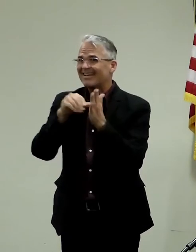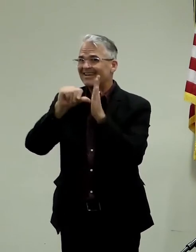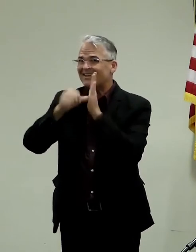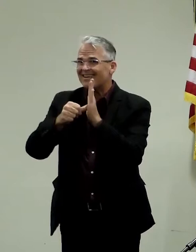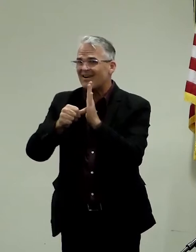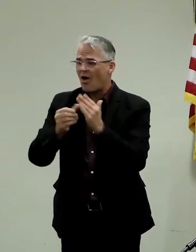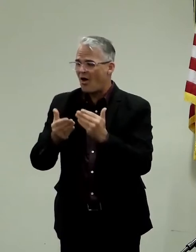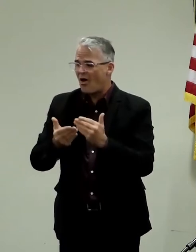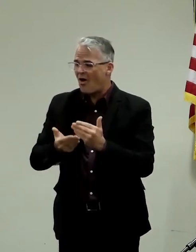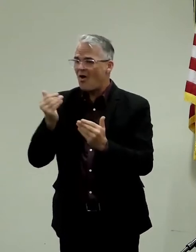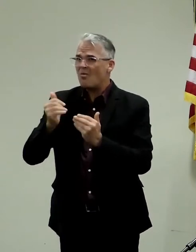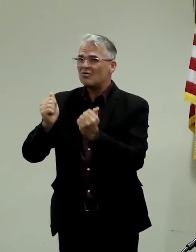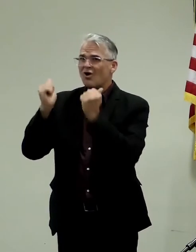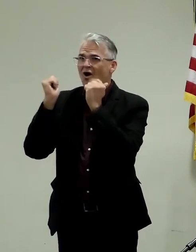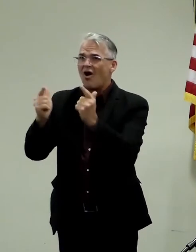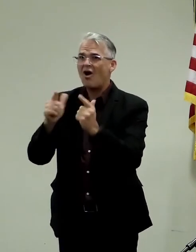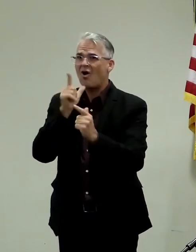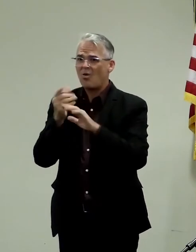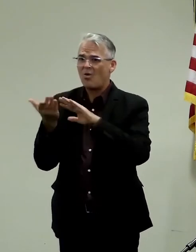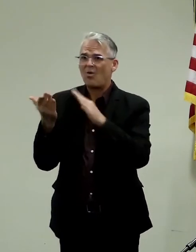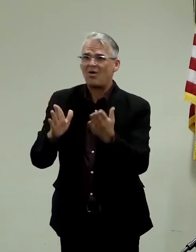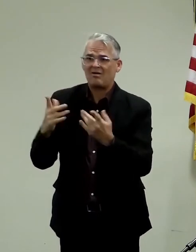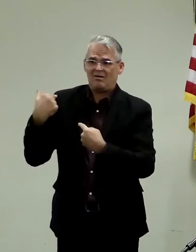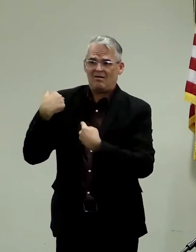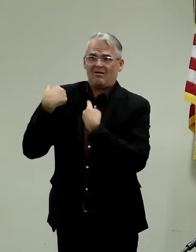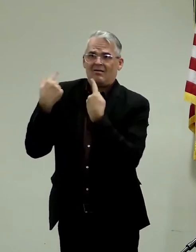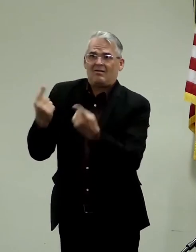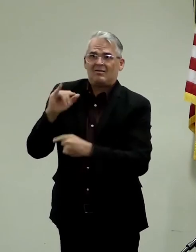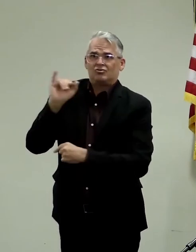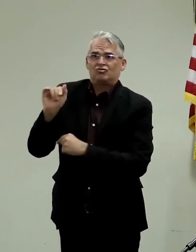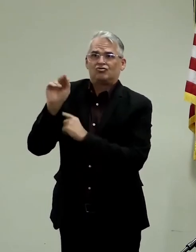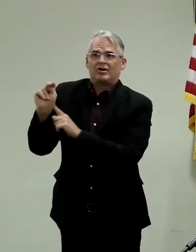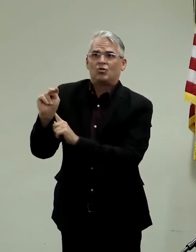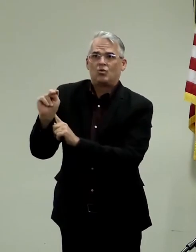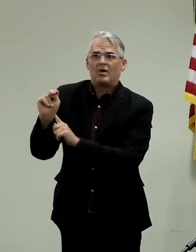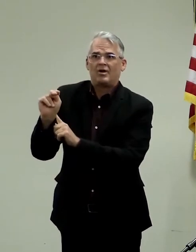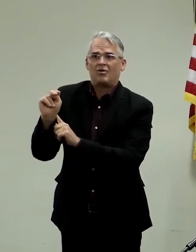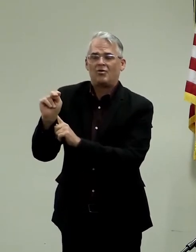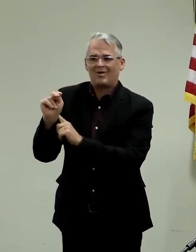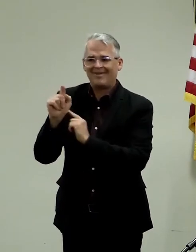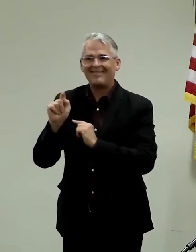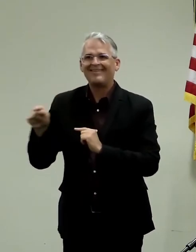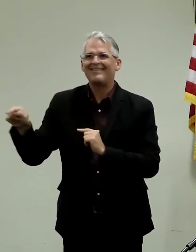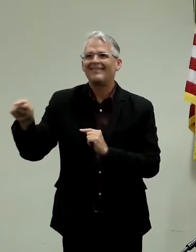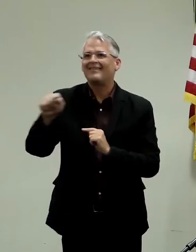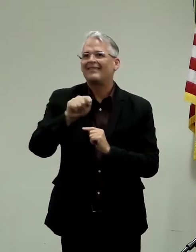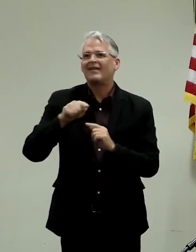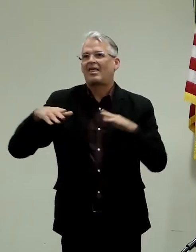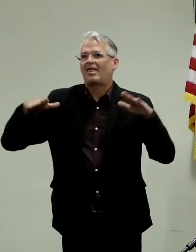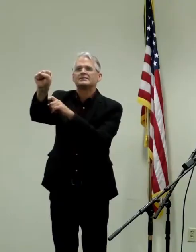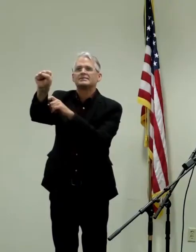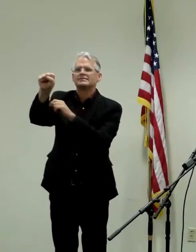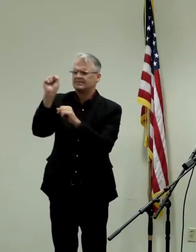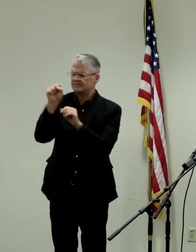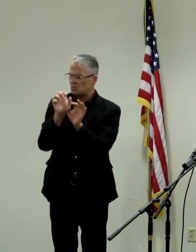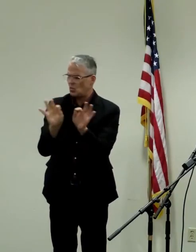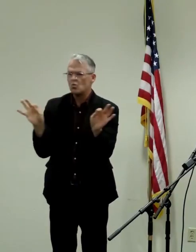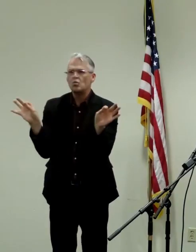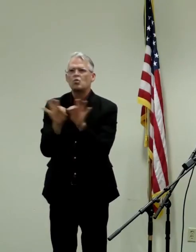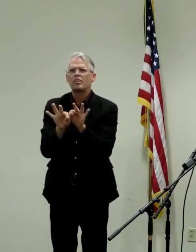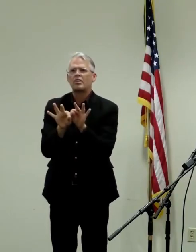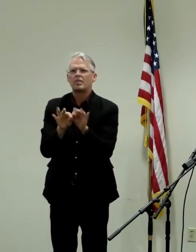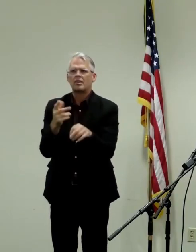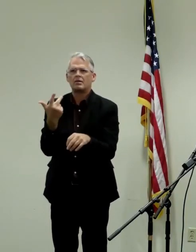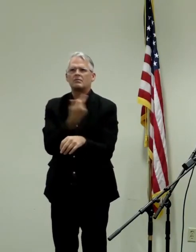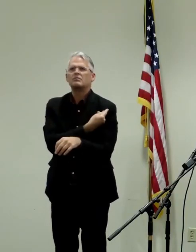we have seen since January of 2021 is in individuals who have not been fully vaccinated. While reports